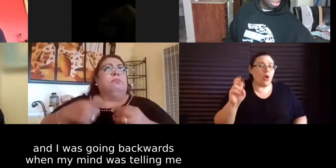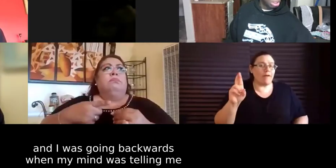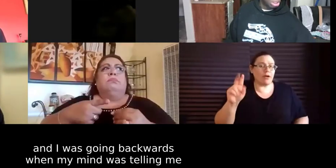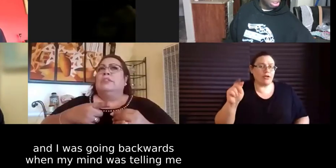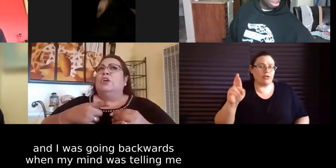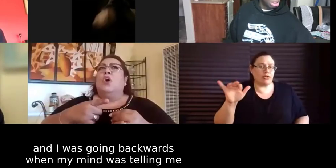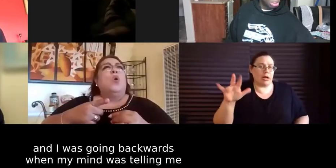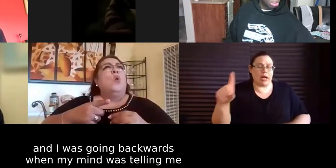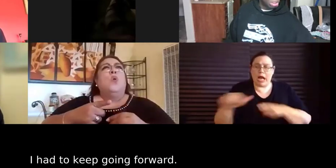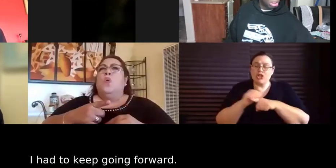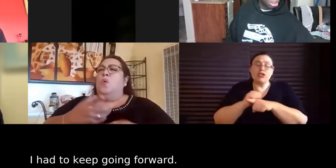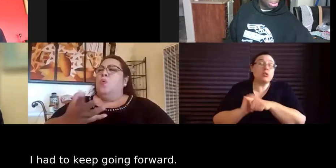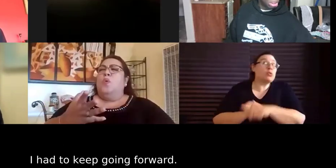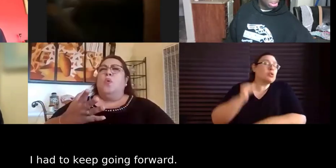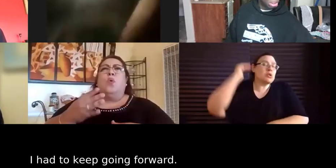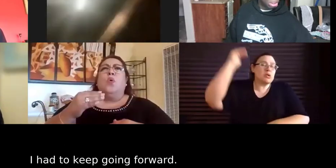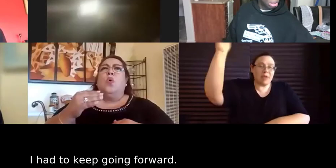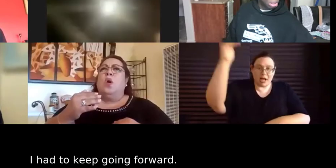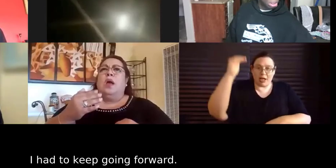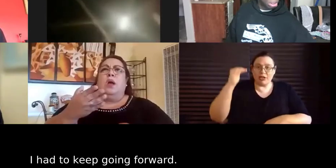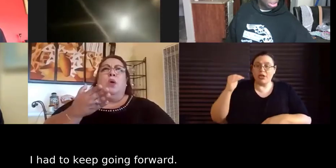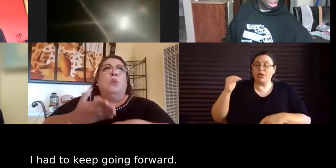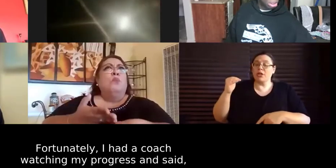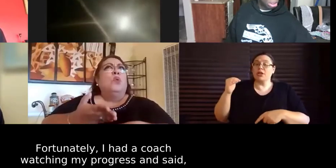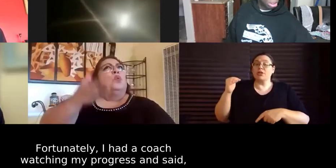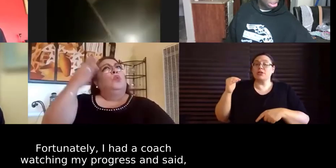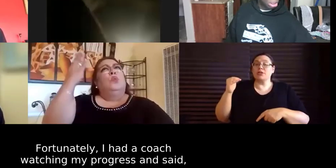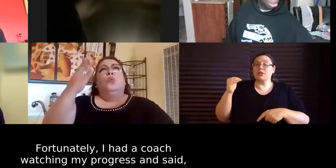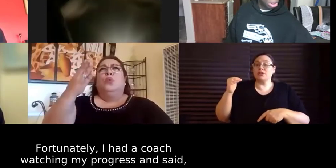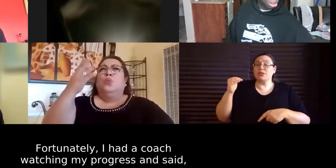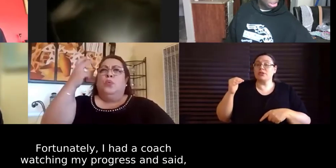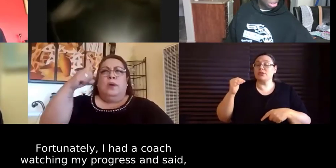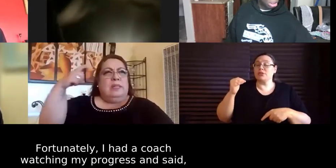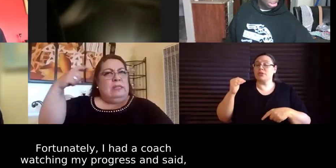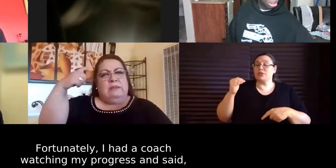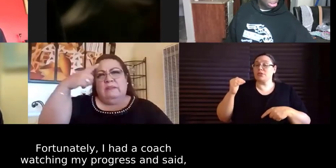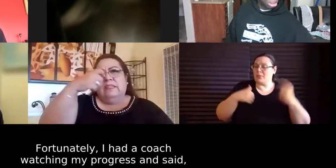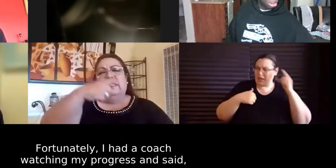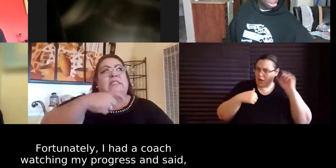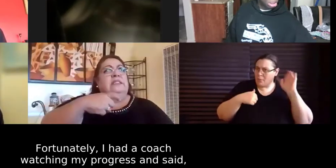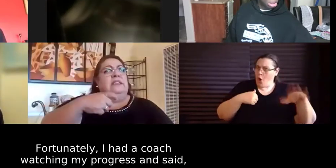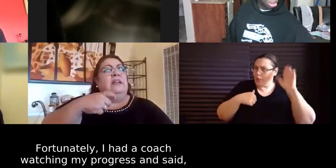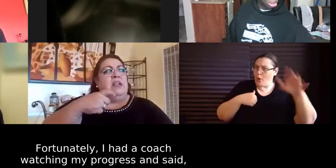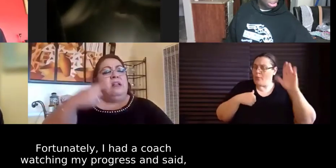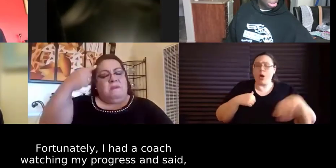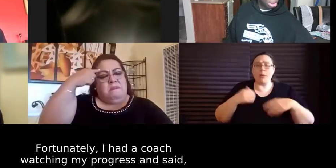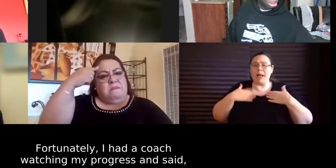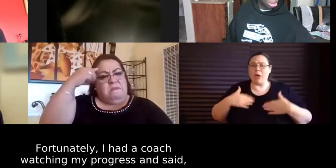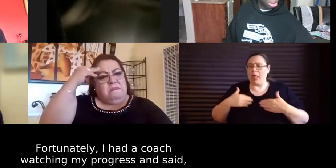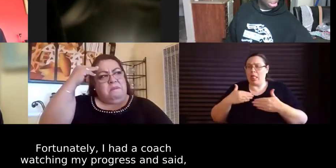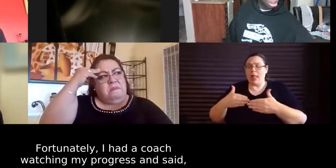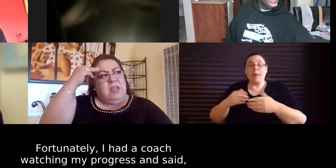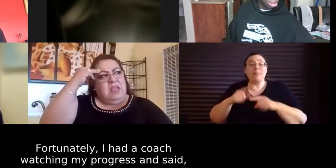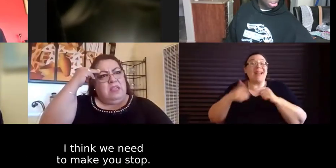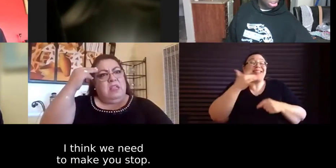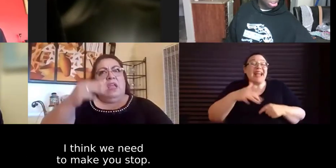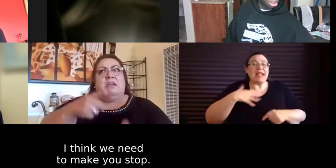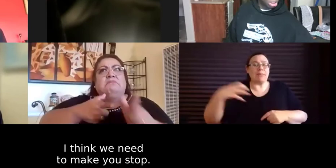going backwards when my mind was telling me i had to keep going forward and fortunately i had a coach that was watching my progress